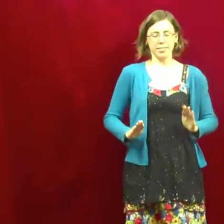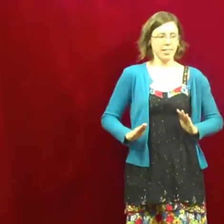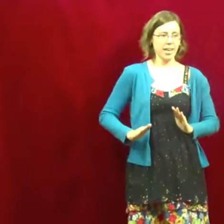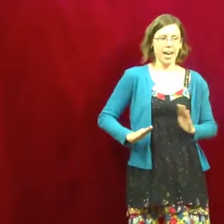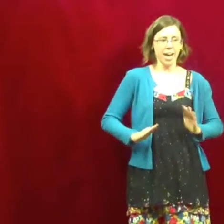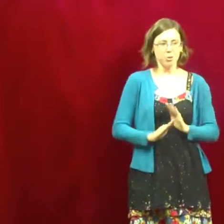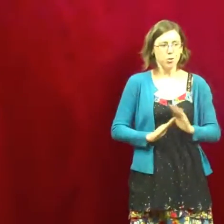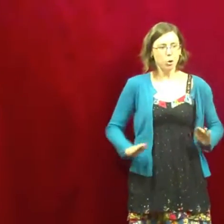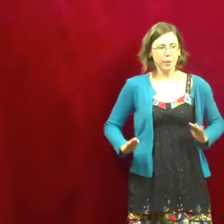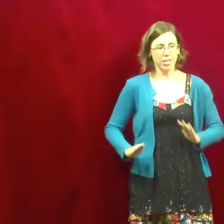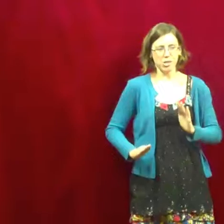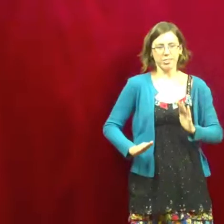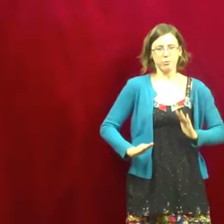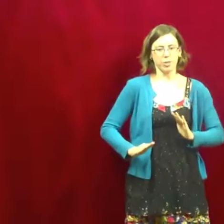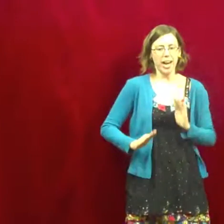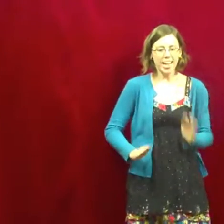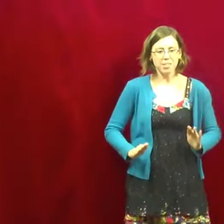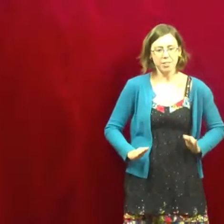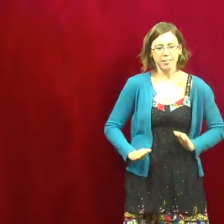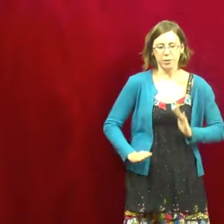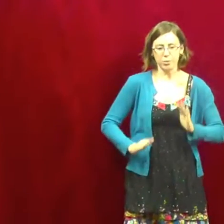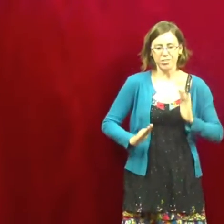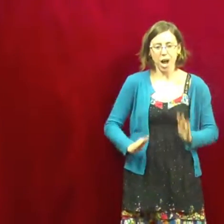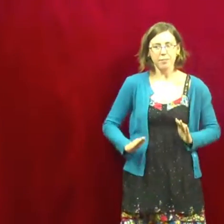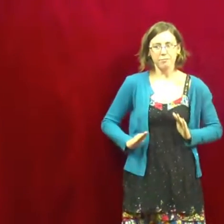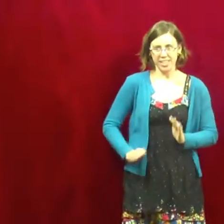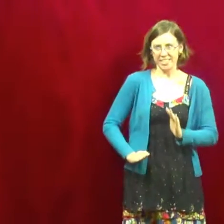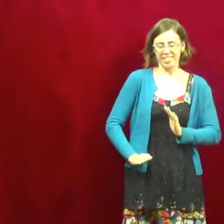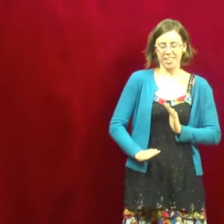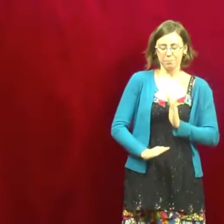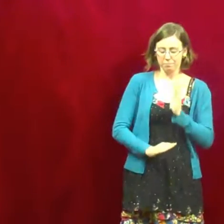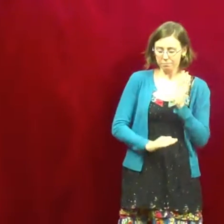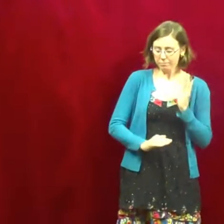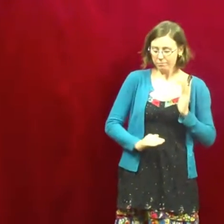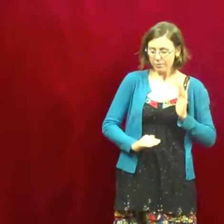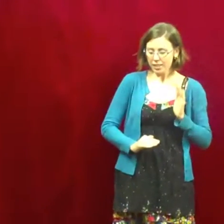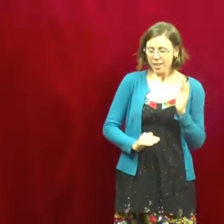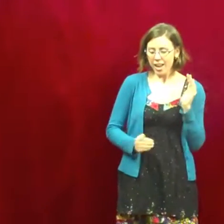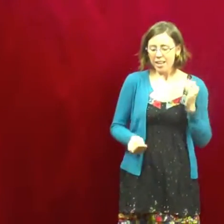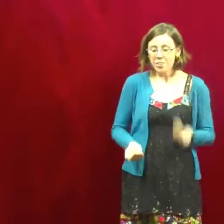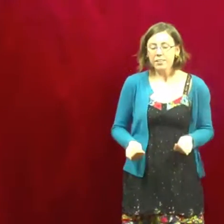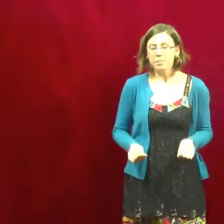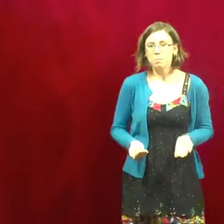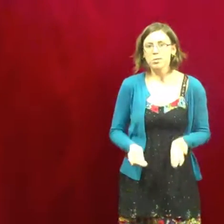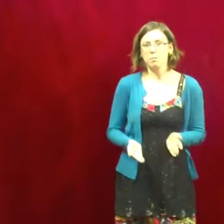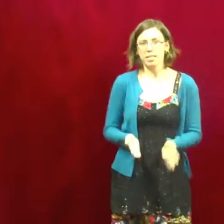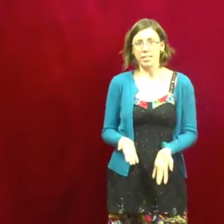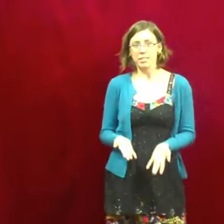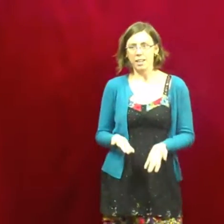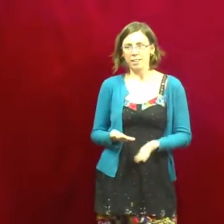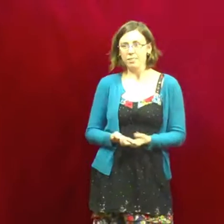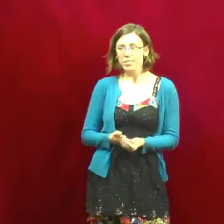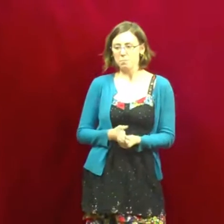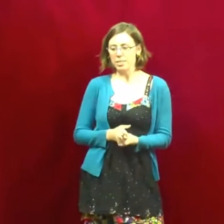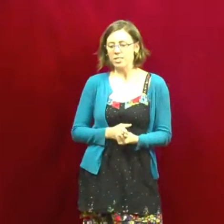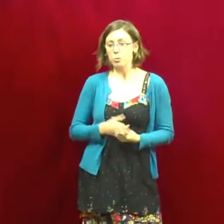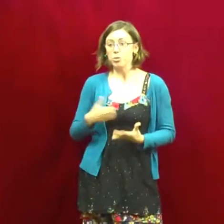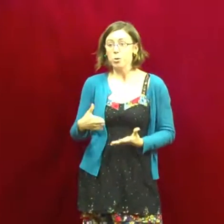I had no patience for anything that was not fantasy. And I think mostly because I loved it because it was so